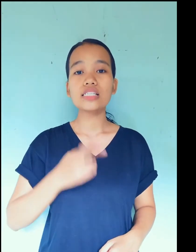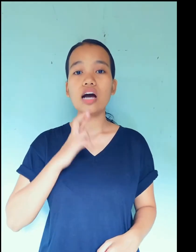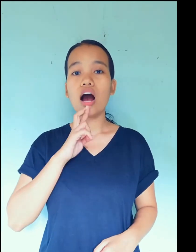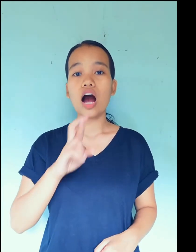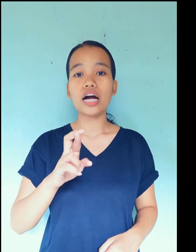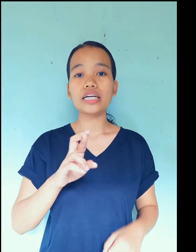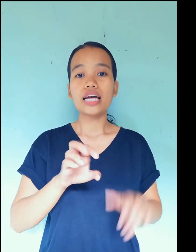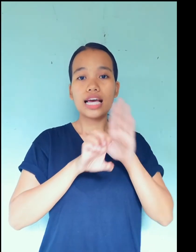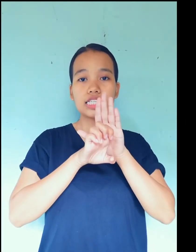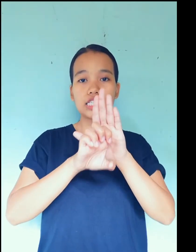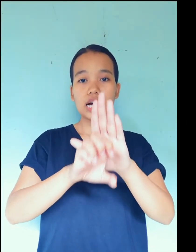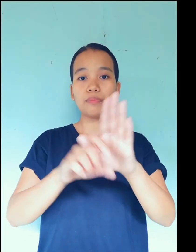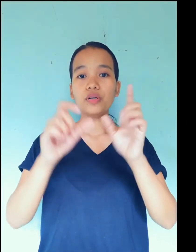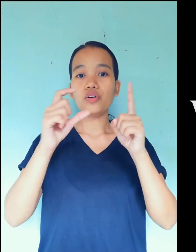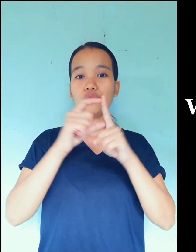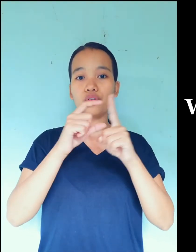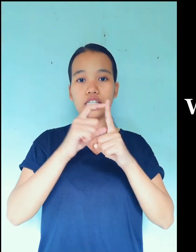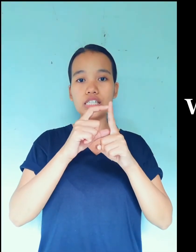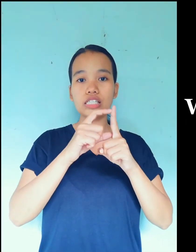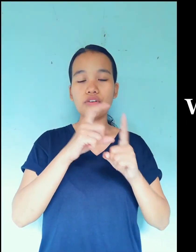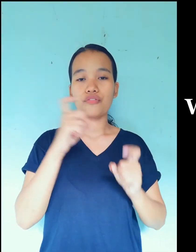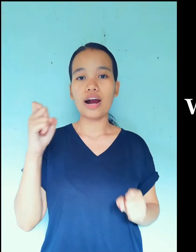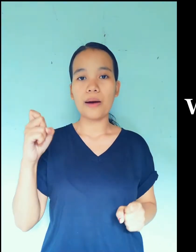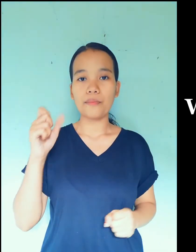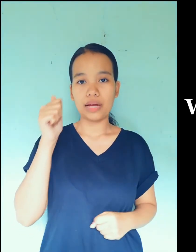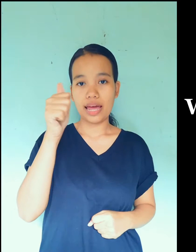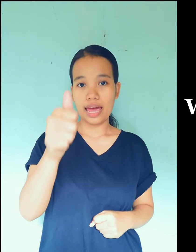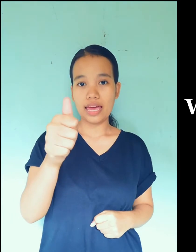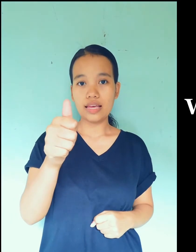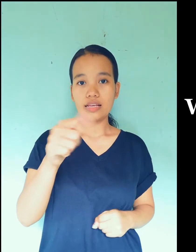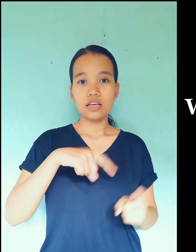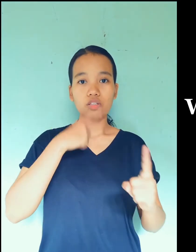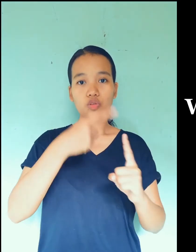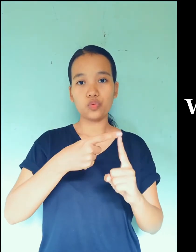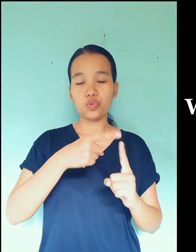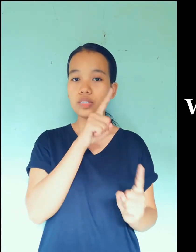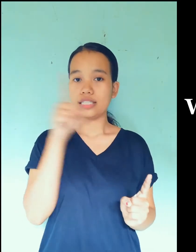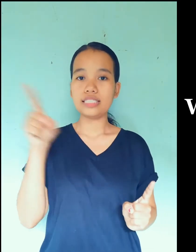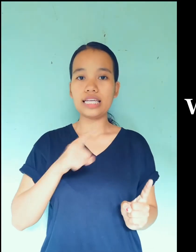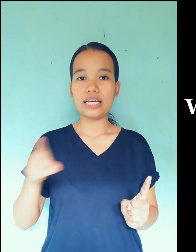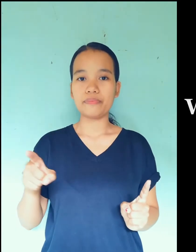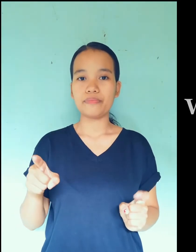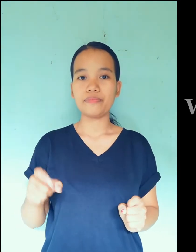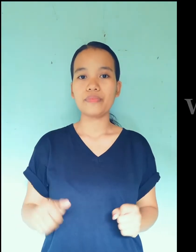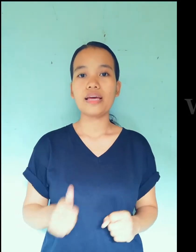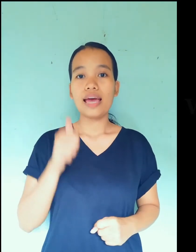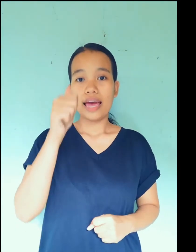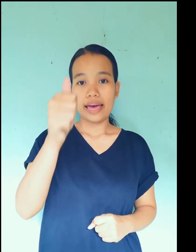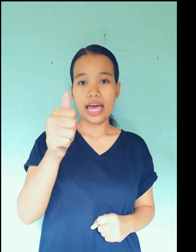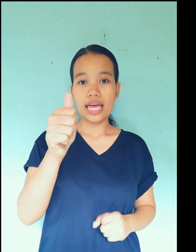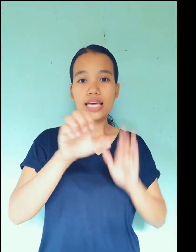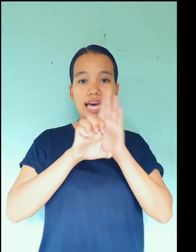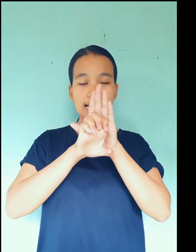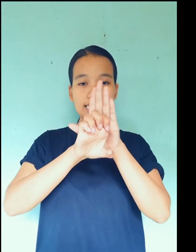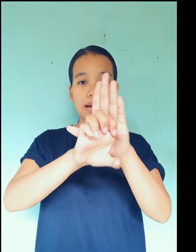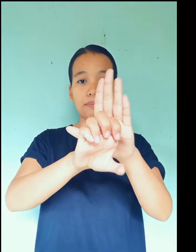are example of words from A to Z. A example,